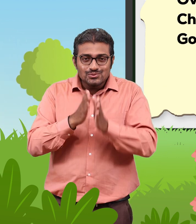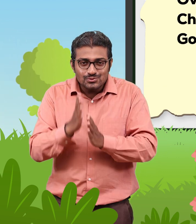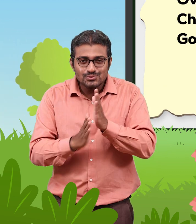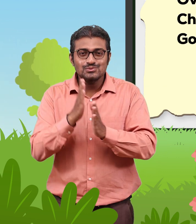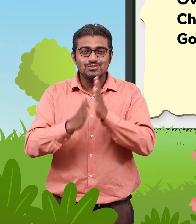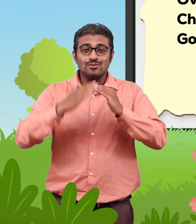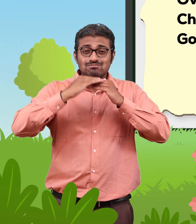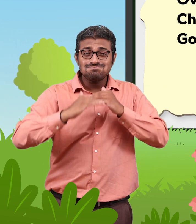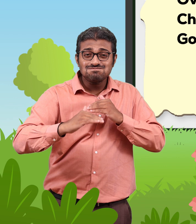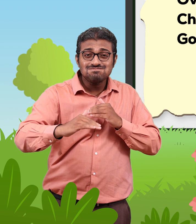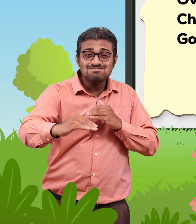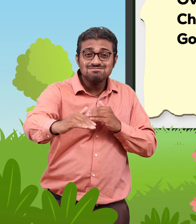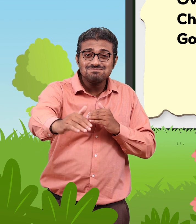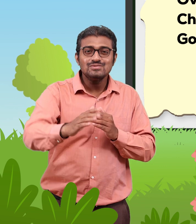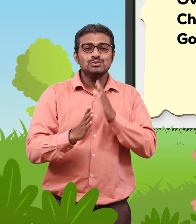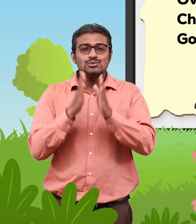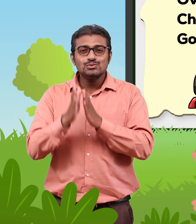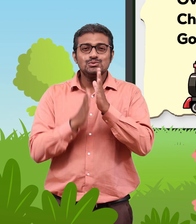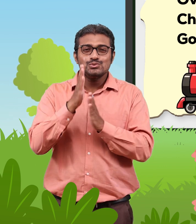Chuk Chuk Chuk Chuk goes our train.